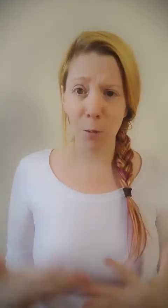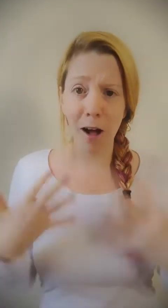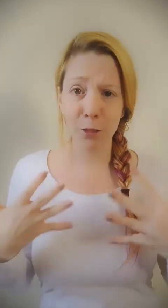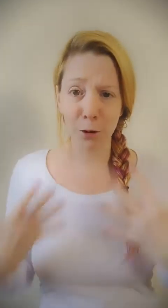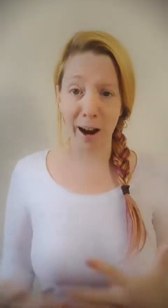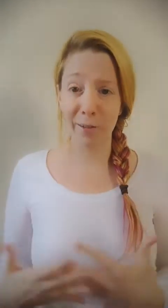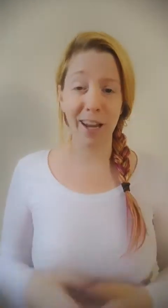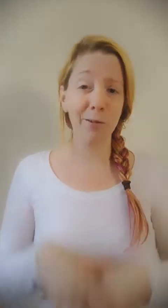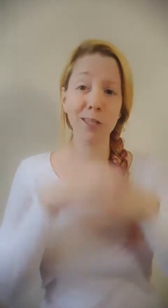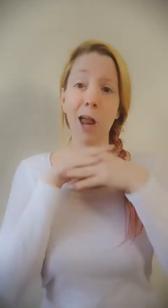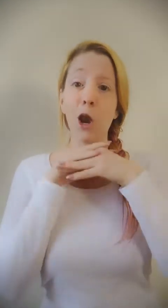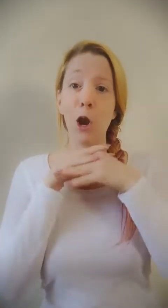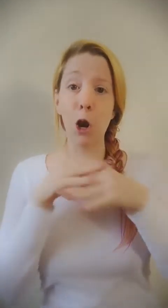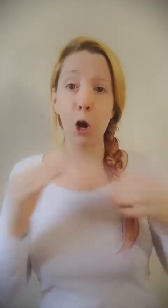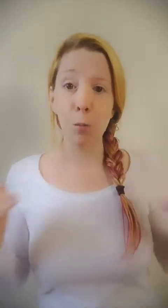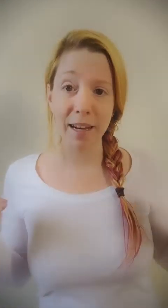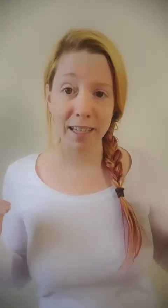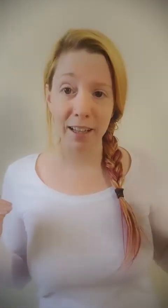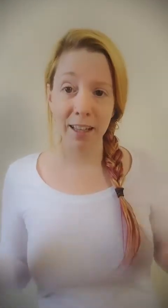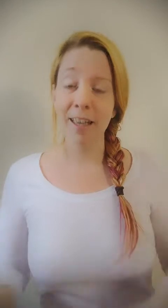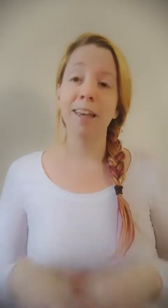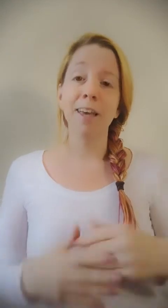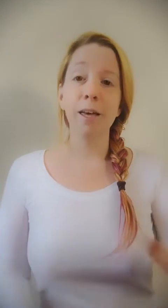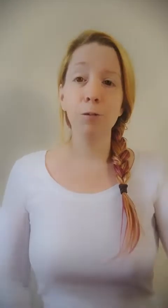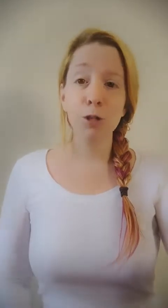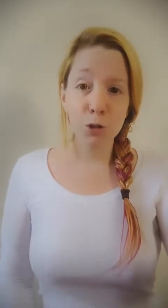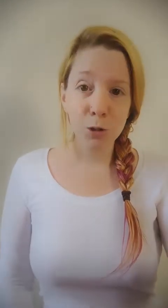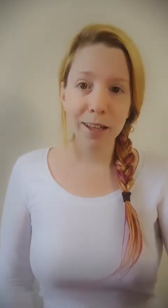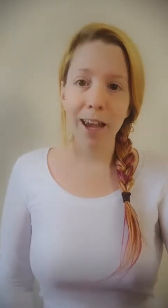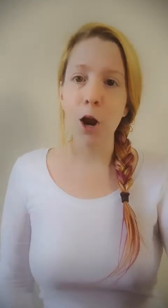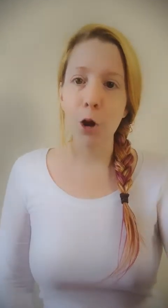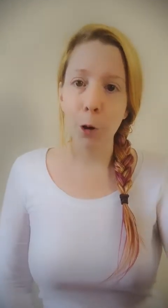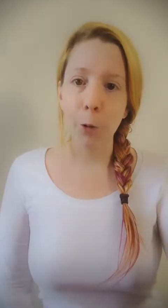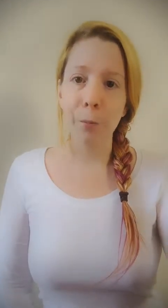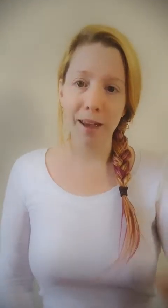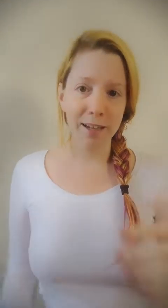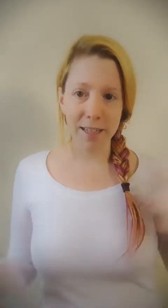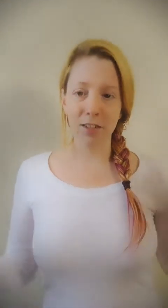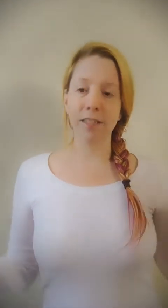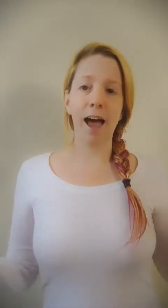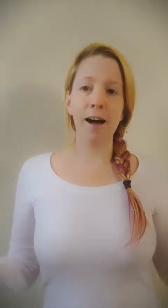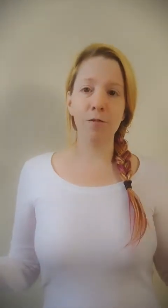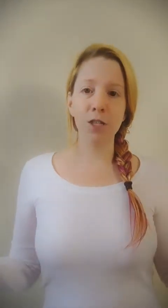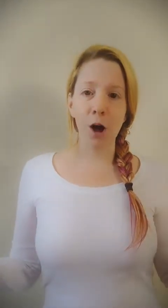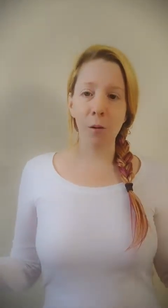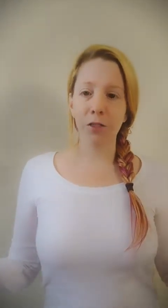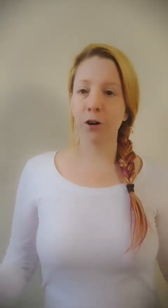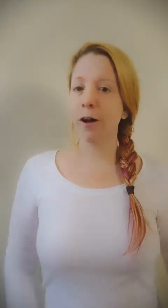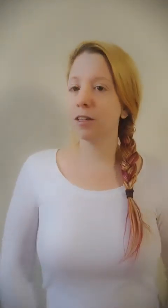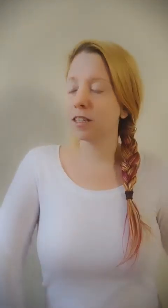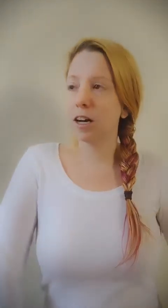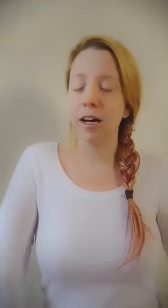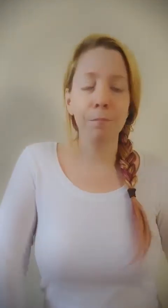on the ground, and it was no big deal. It was truly no big deal to have snow on the ground at the time.